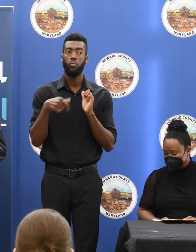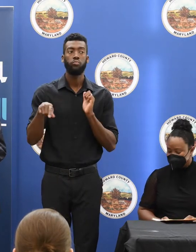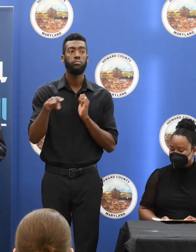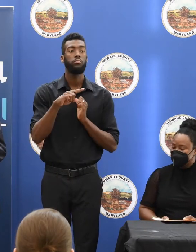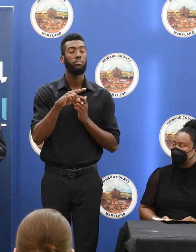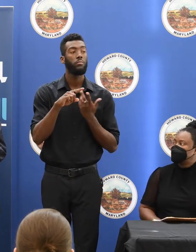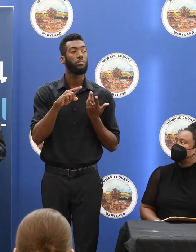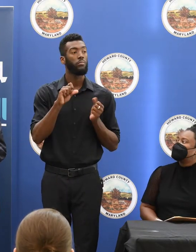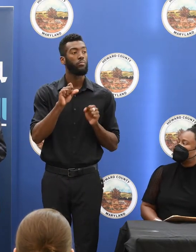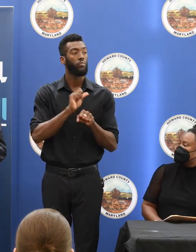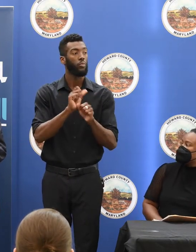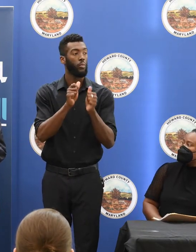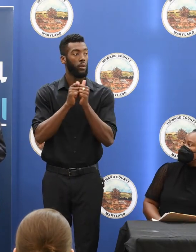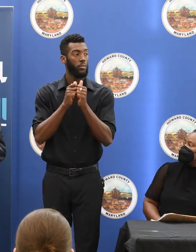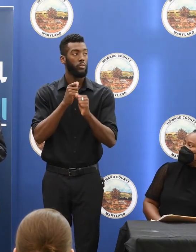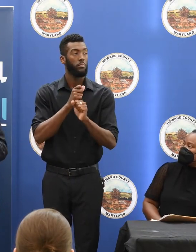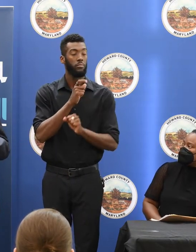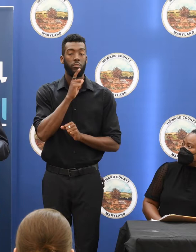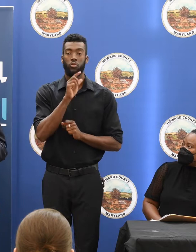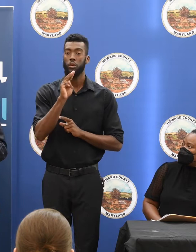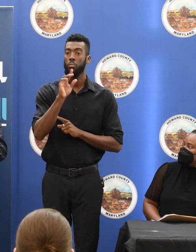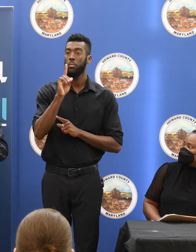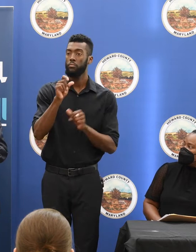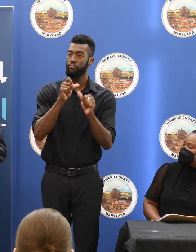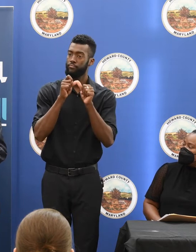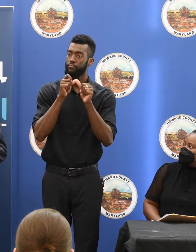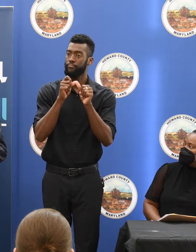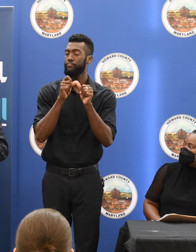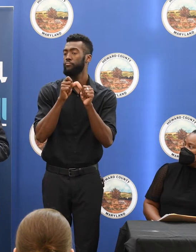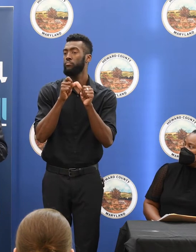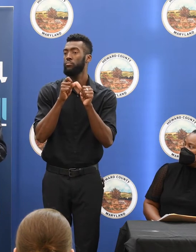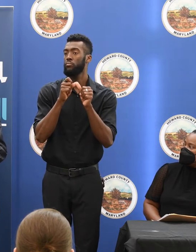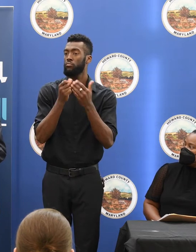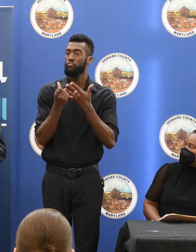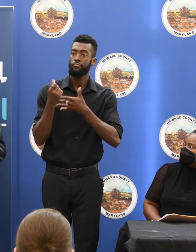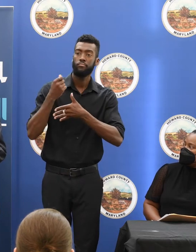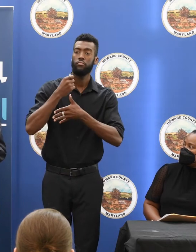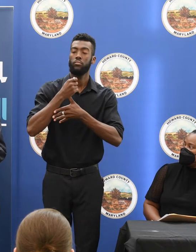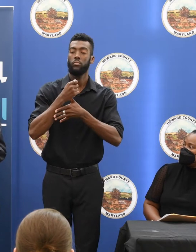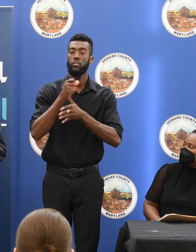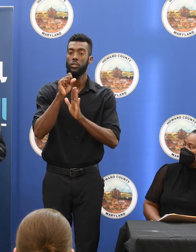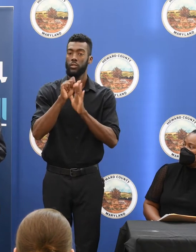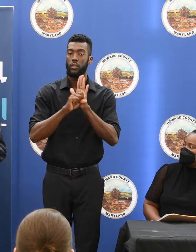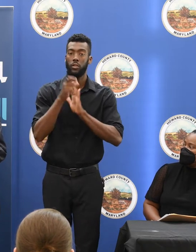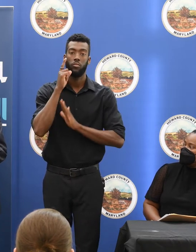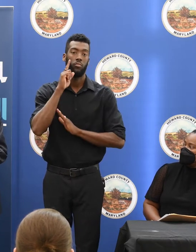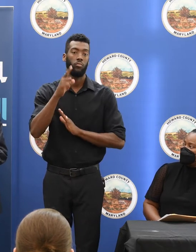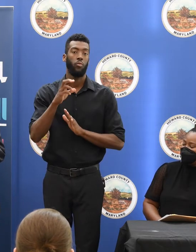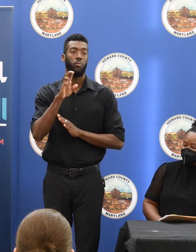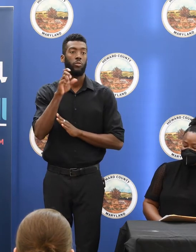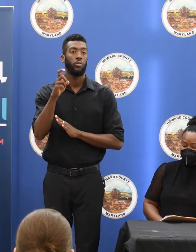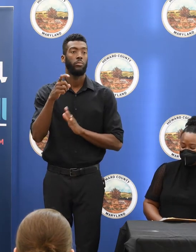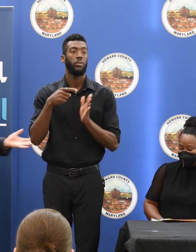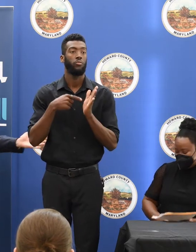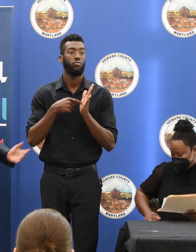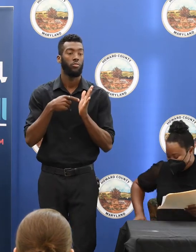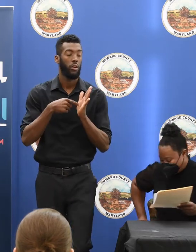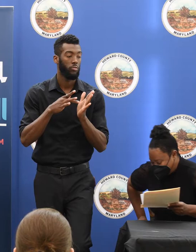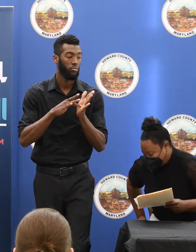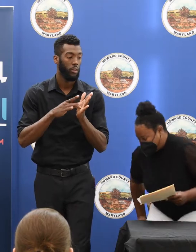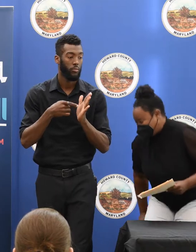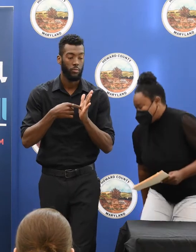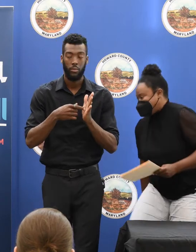work together to make Maryland continue to be one of the leading states on prescription drug affordability. Dr. Onokawa?